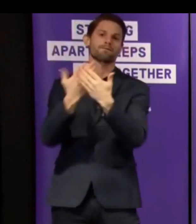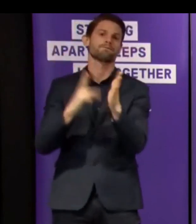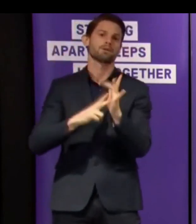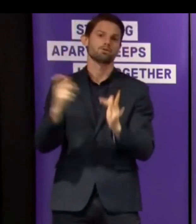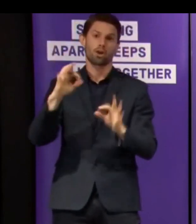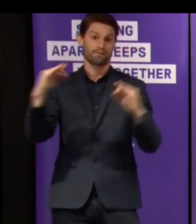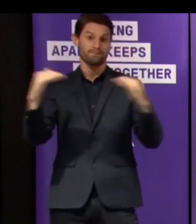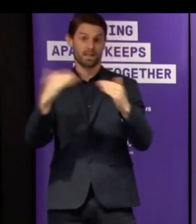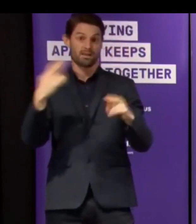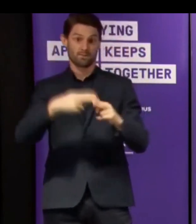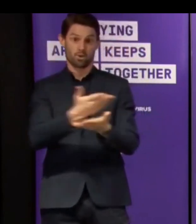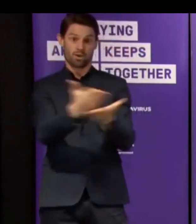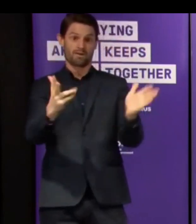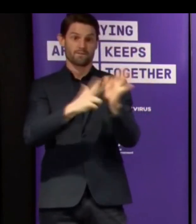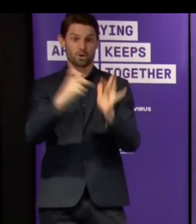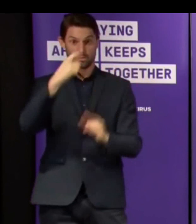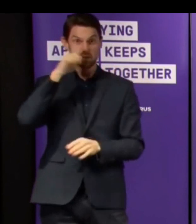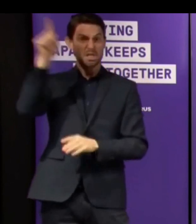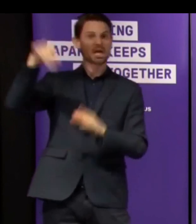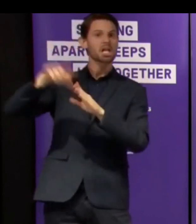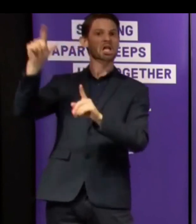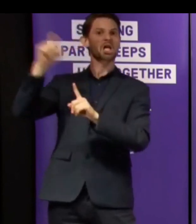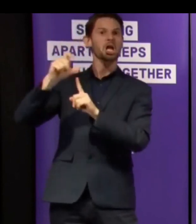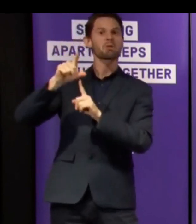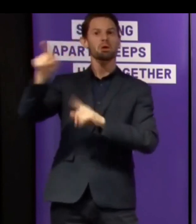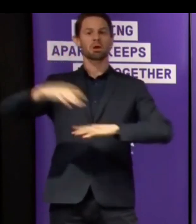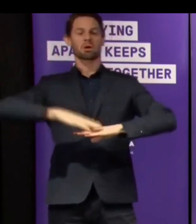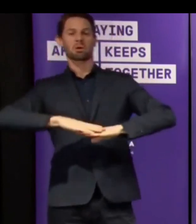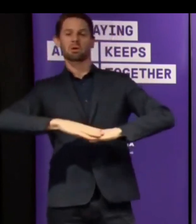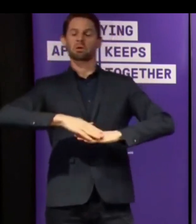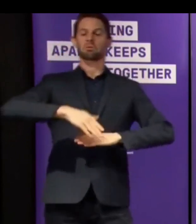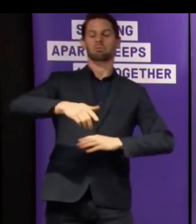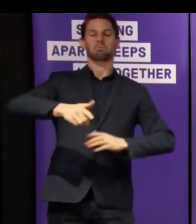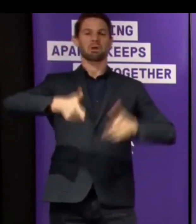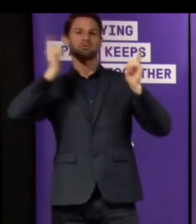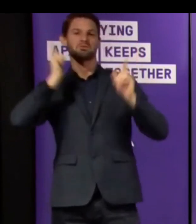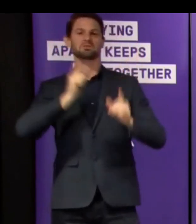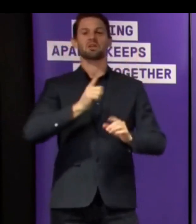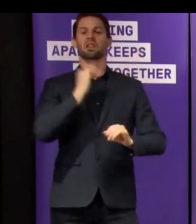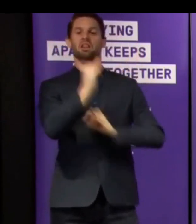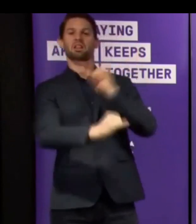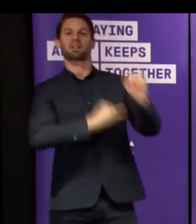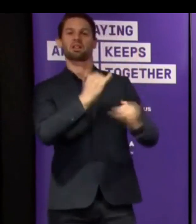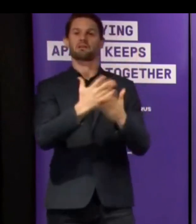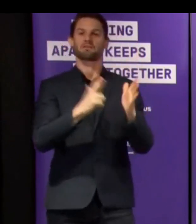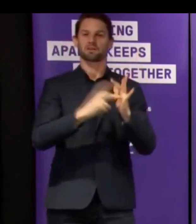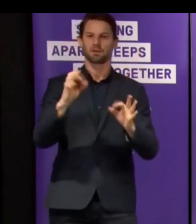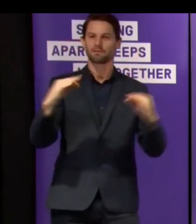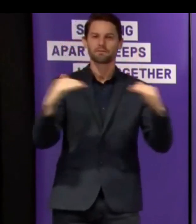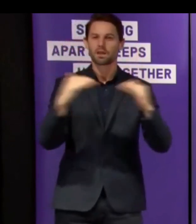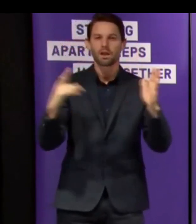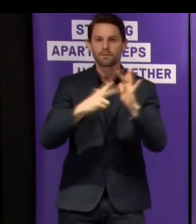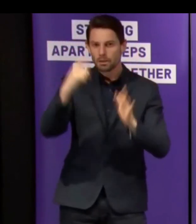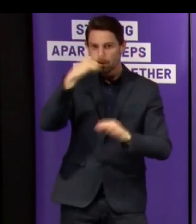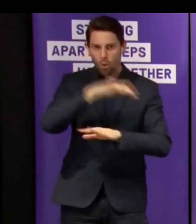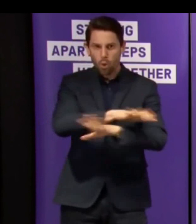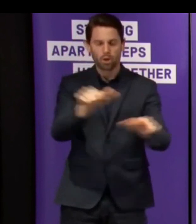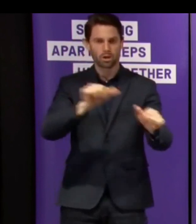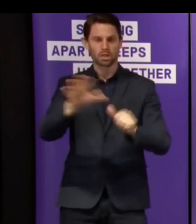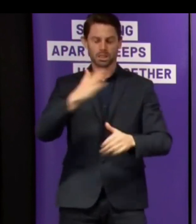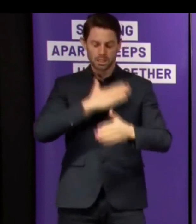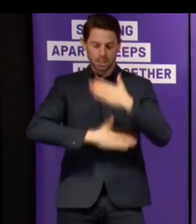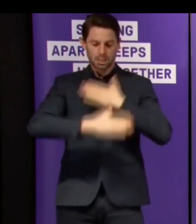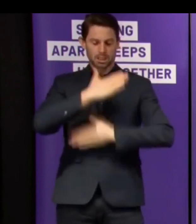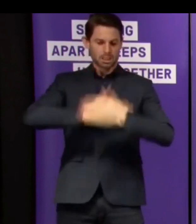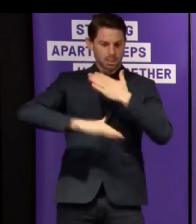to be sitting up in Canberra running these sorts of commentaries while the people of Victoria are staying the course, doing the right thing, making